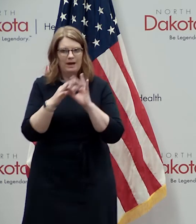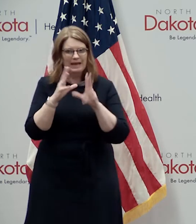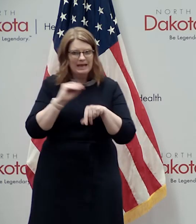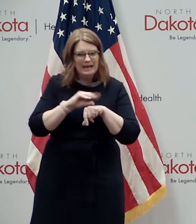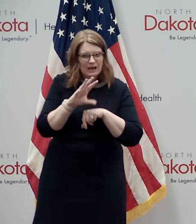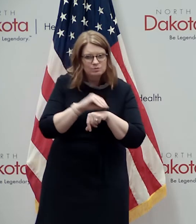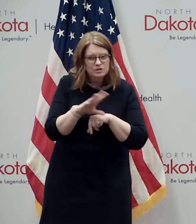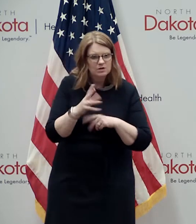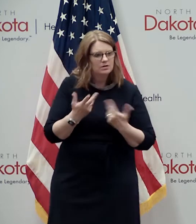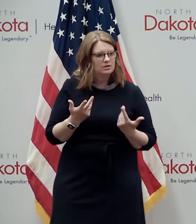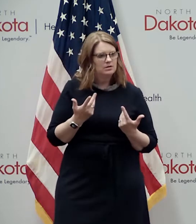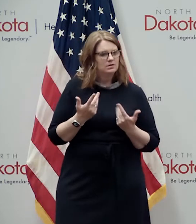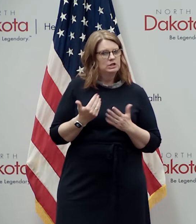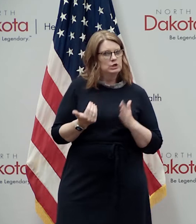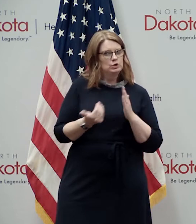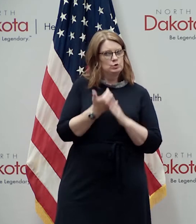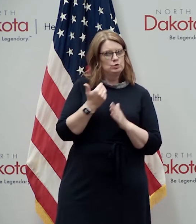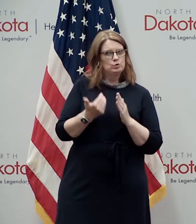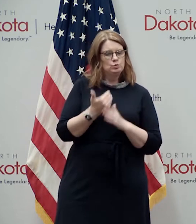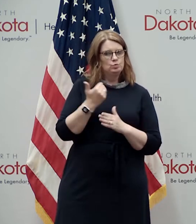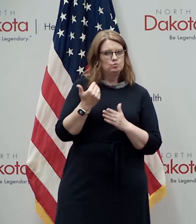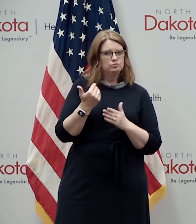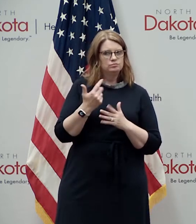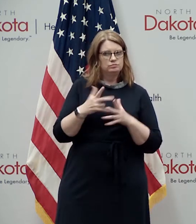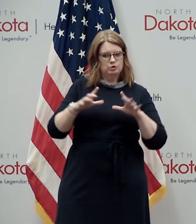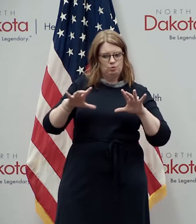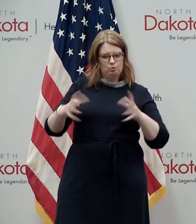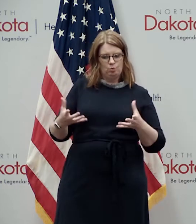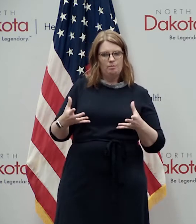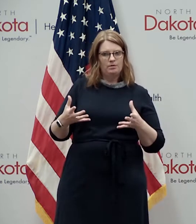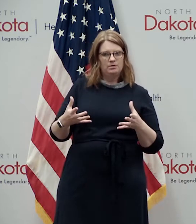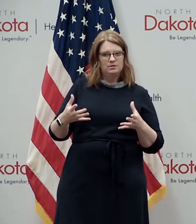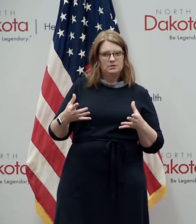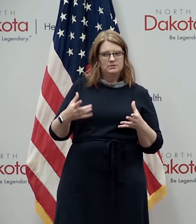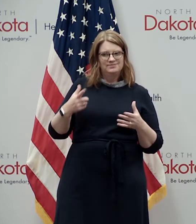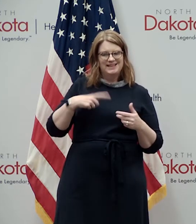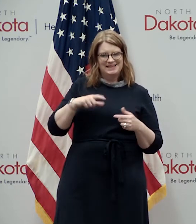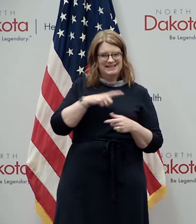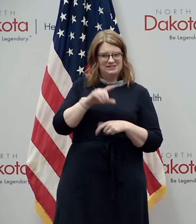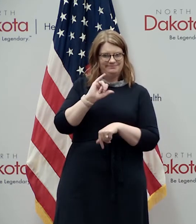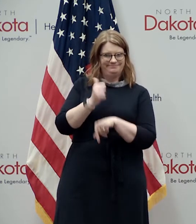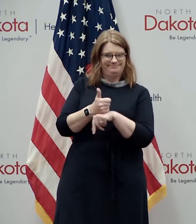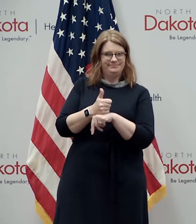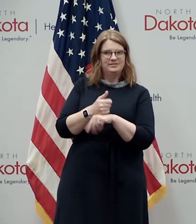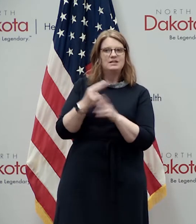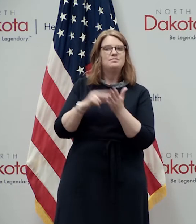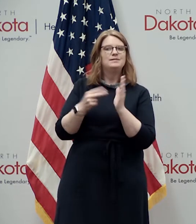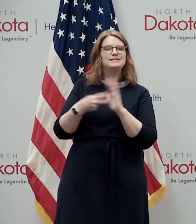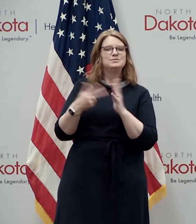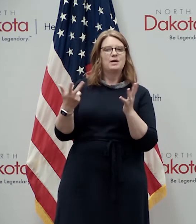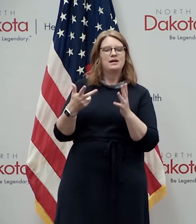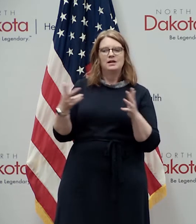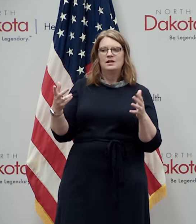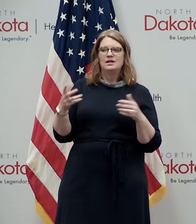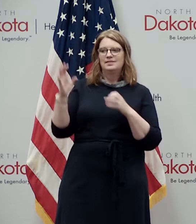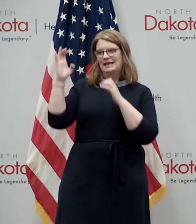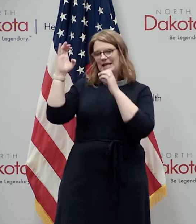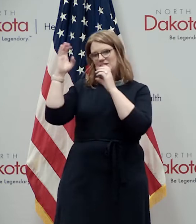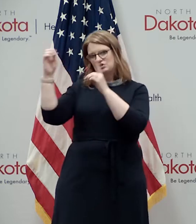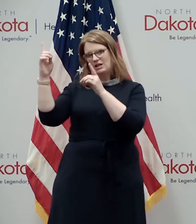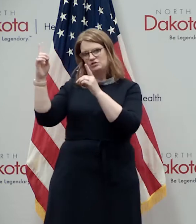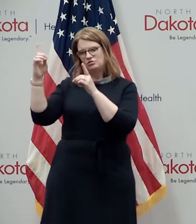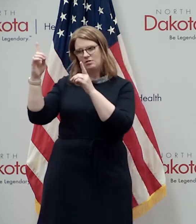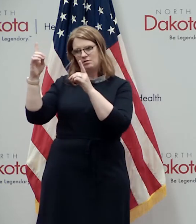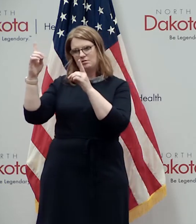which again is a you know newly constated uh group that the legislature wisely put together that brings together uh the educational